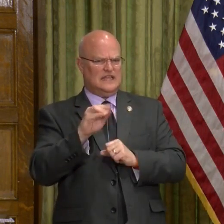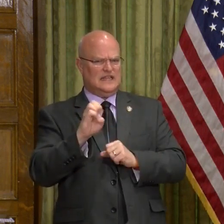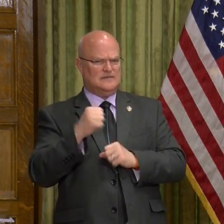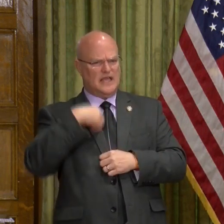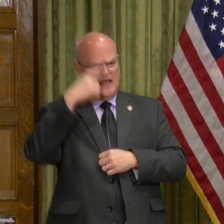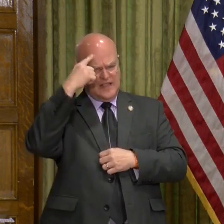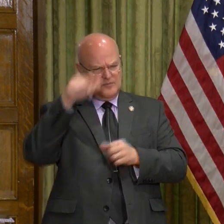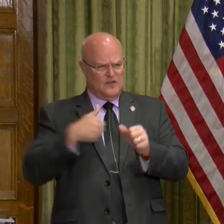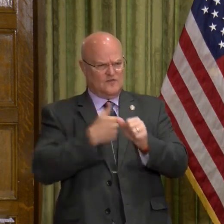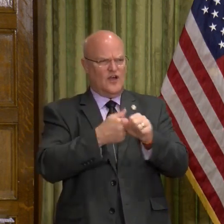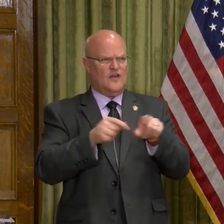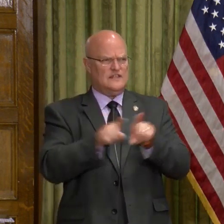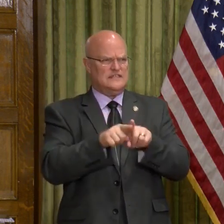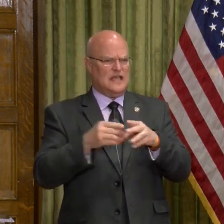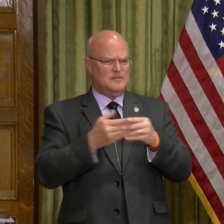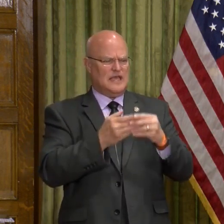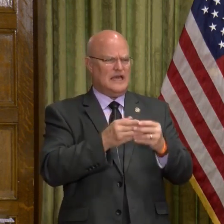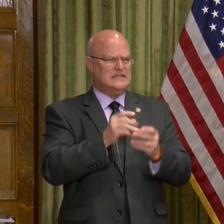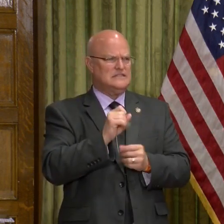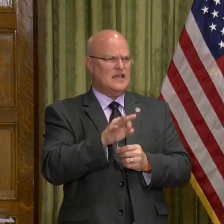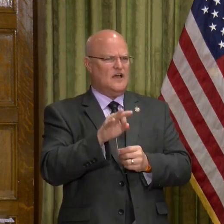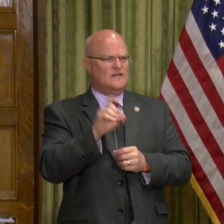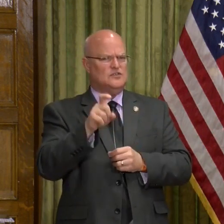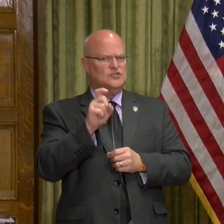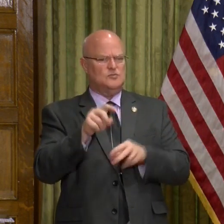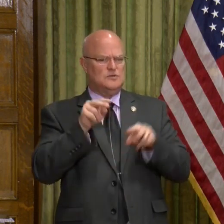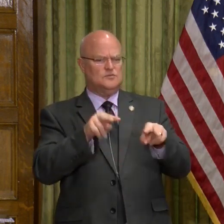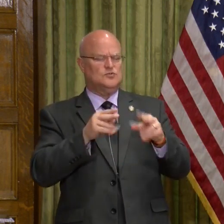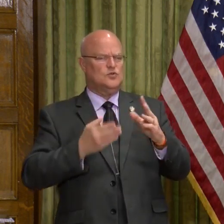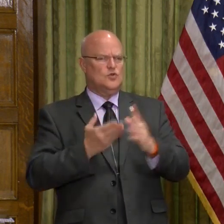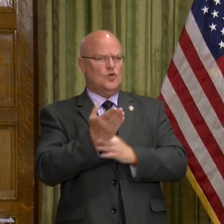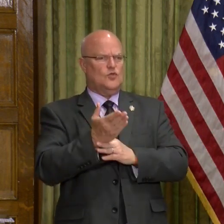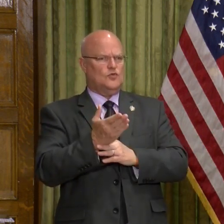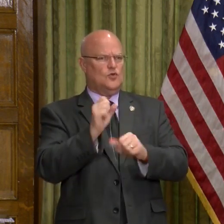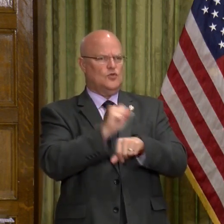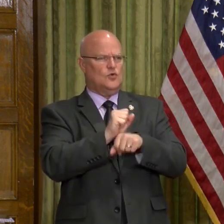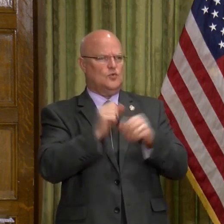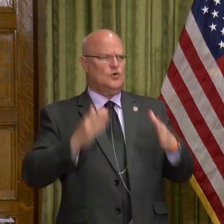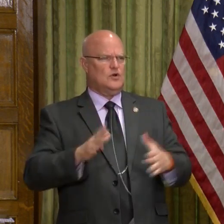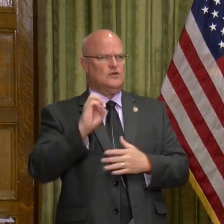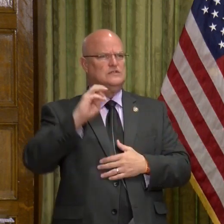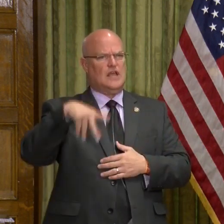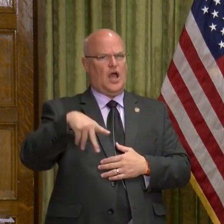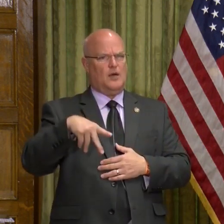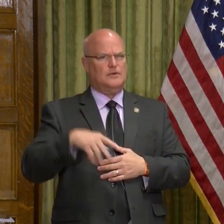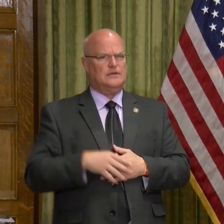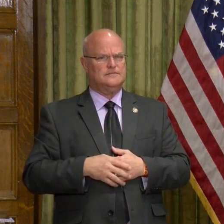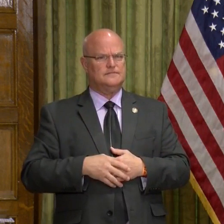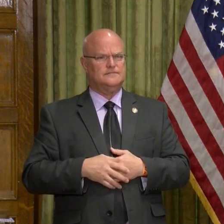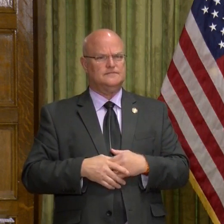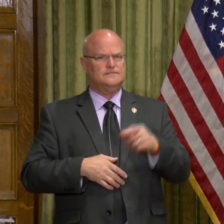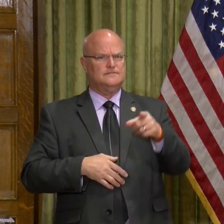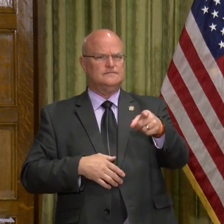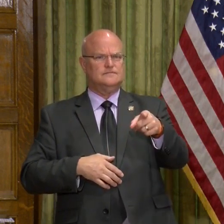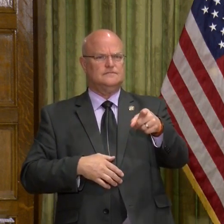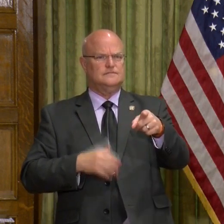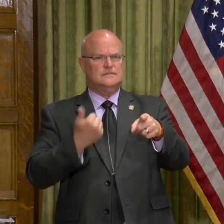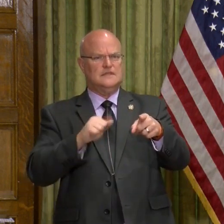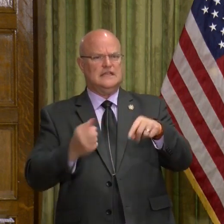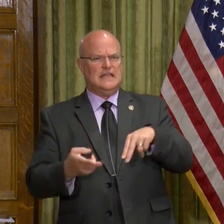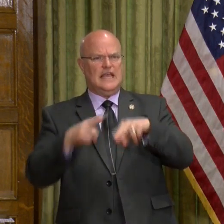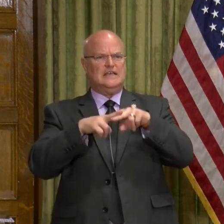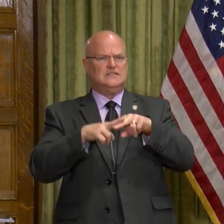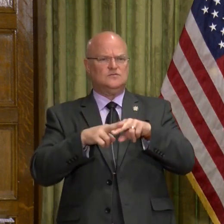think it would be followed under the same guidance that it should be pursued through the workers' comp commission. Are there going be any extra